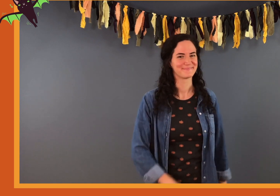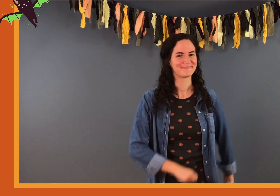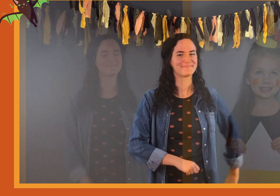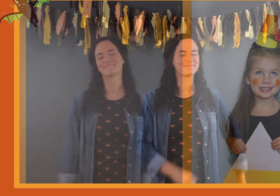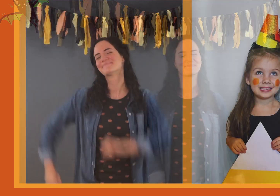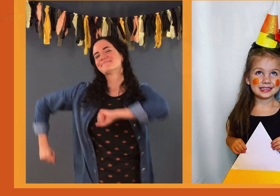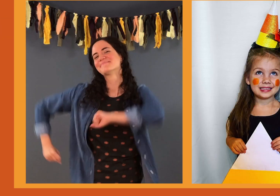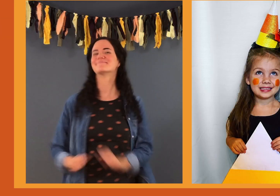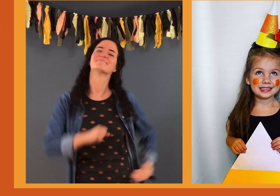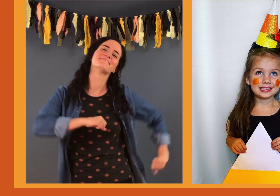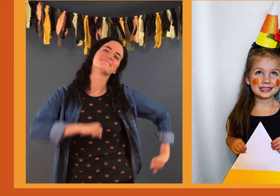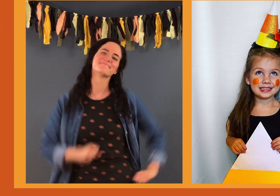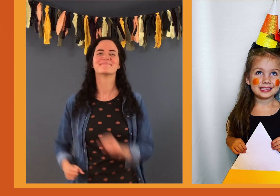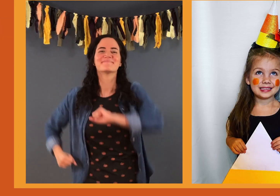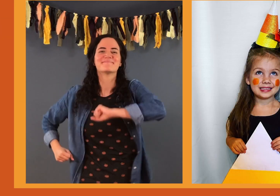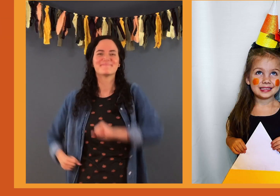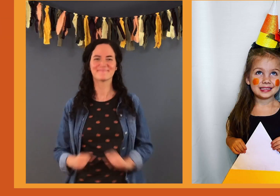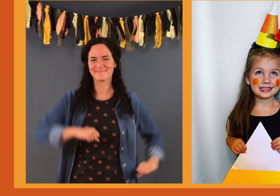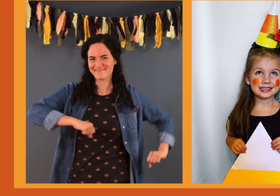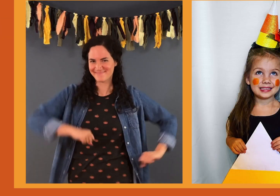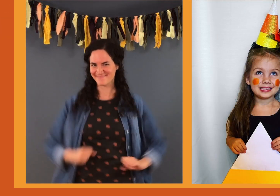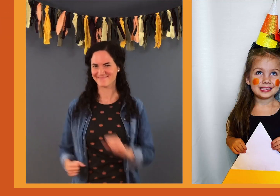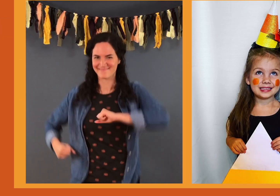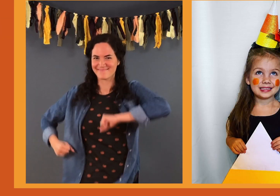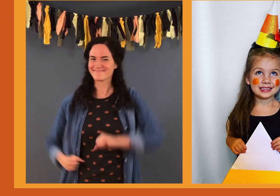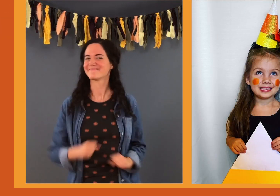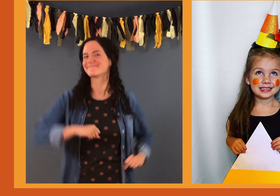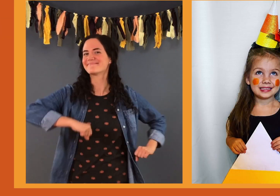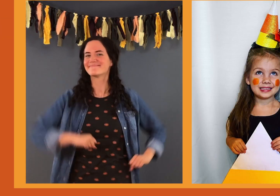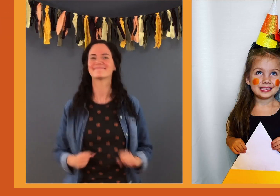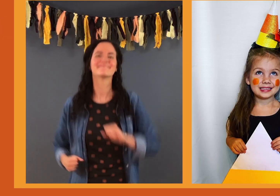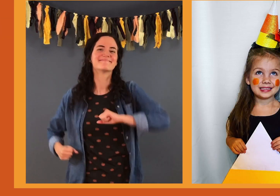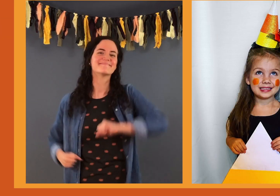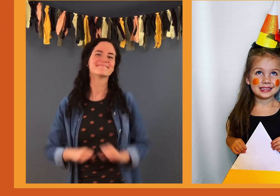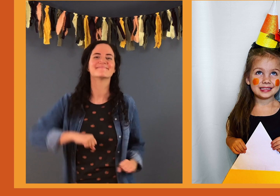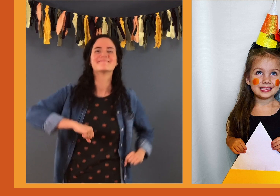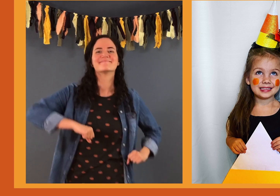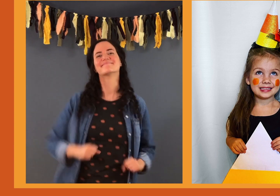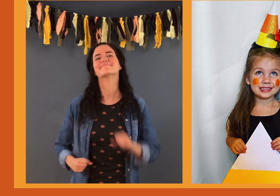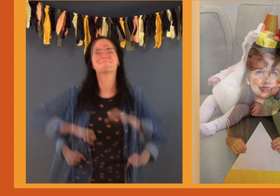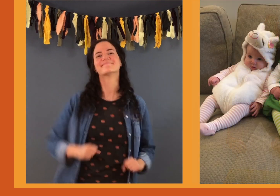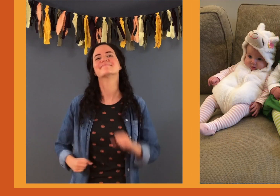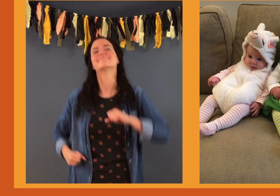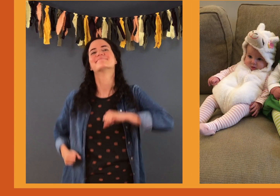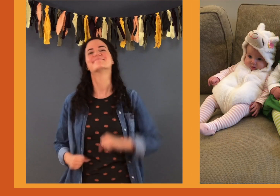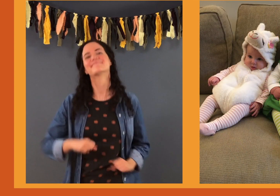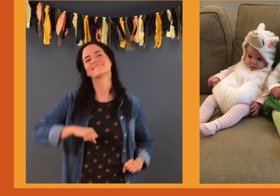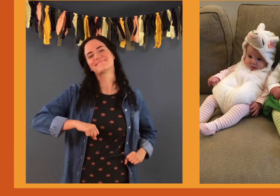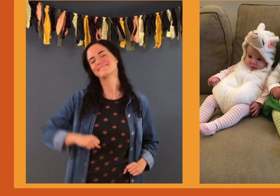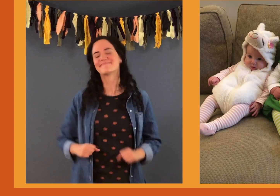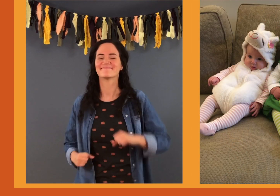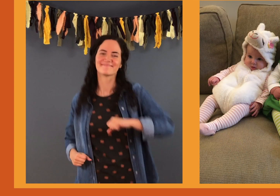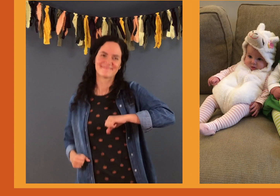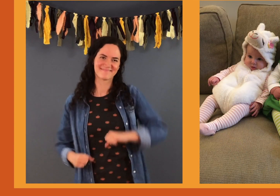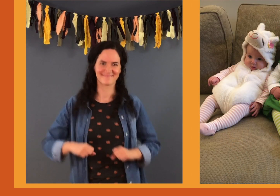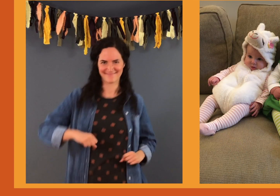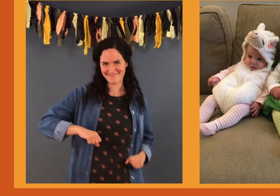Let's all join the costume parade March in time with